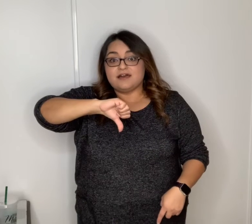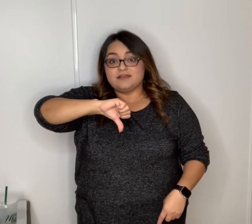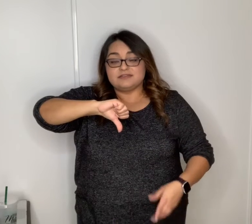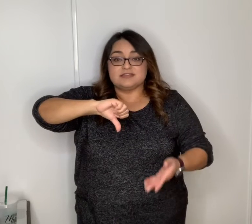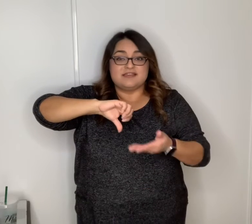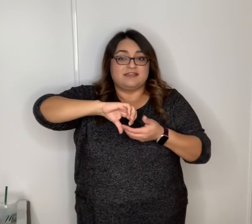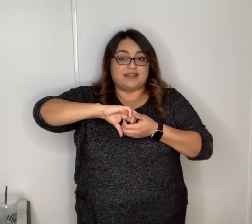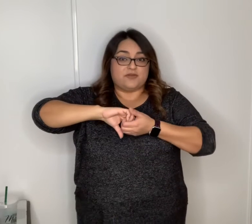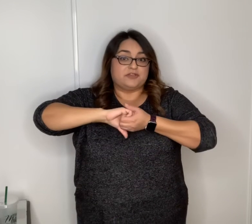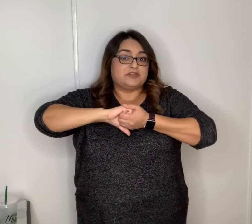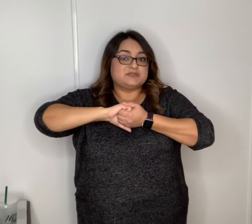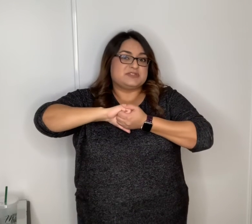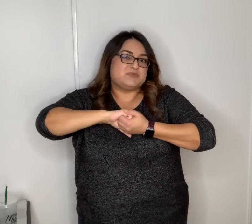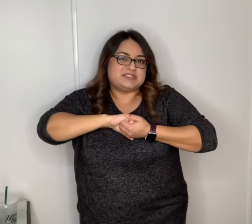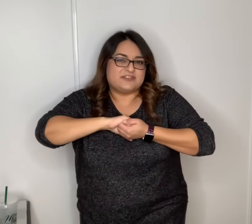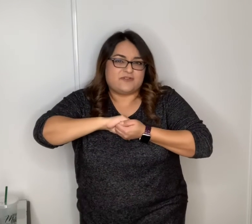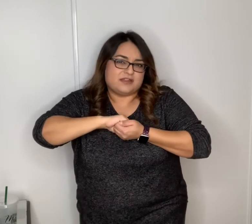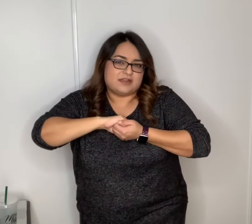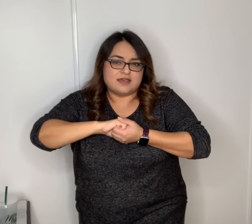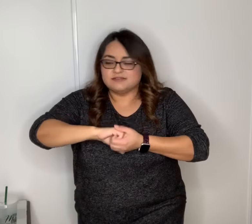now in christmas we sing fa la la